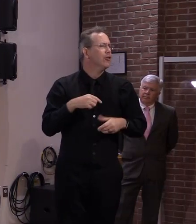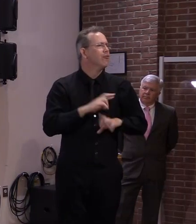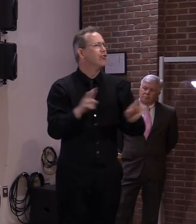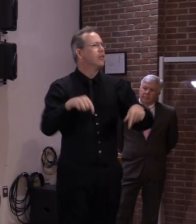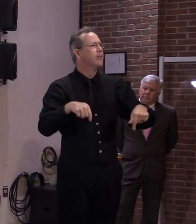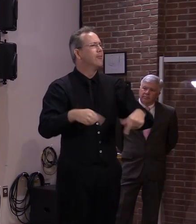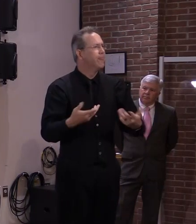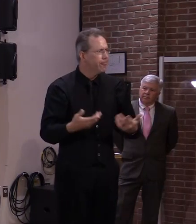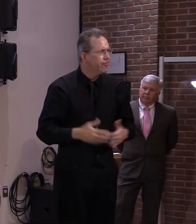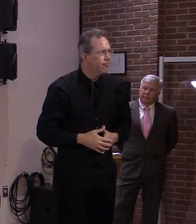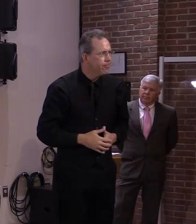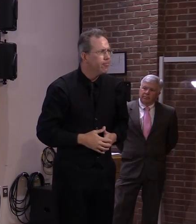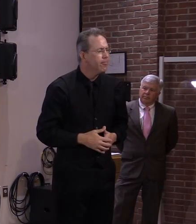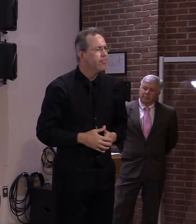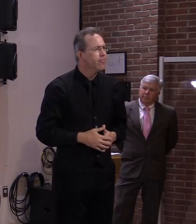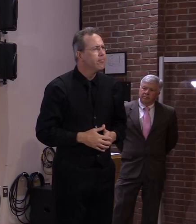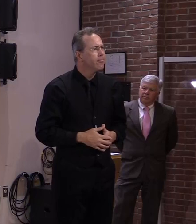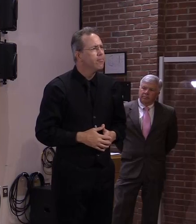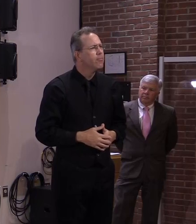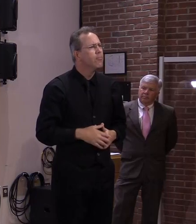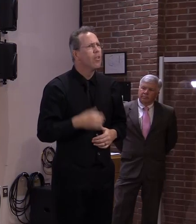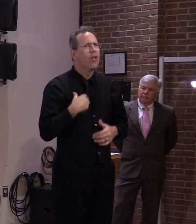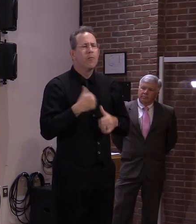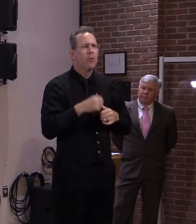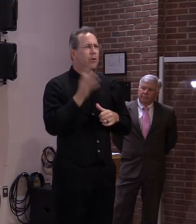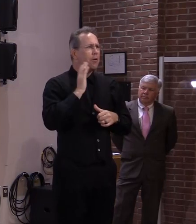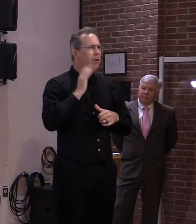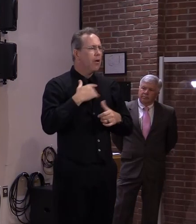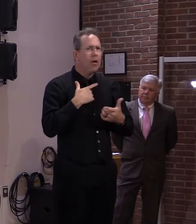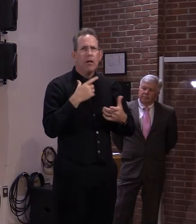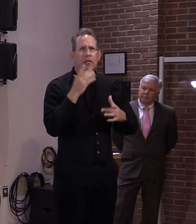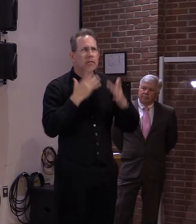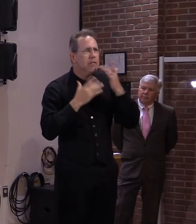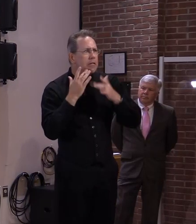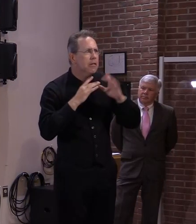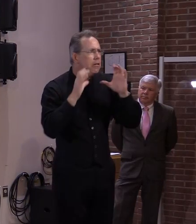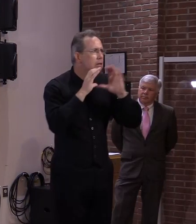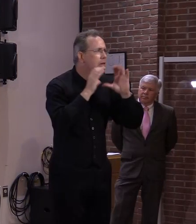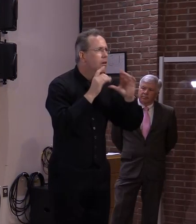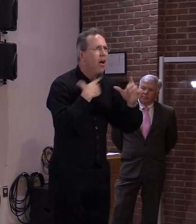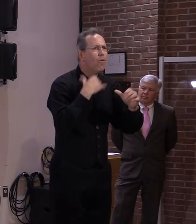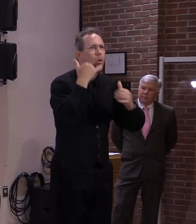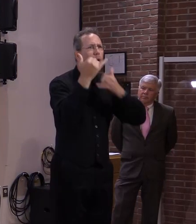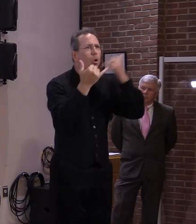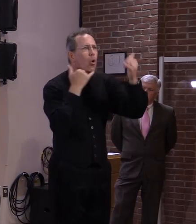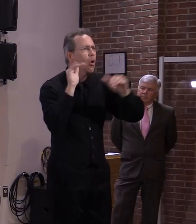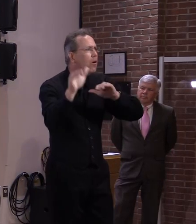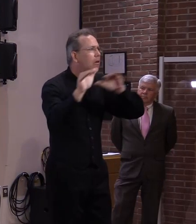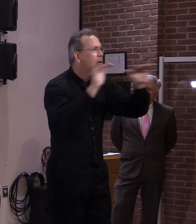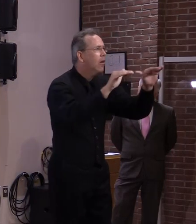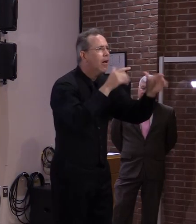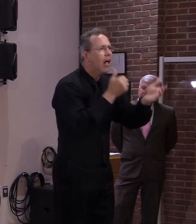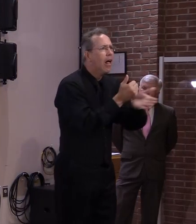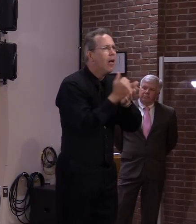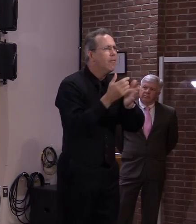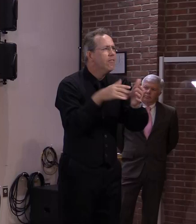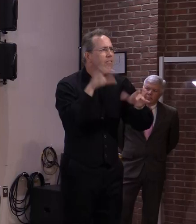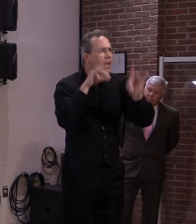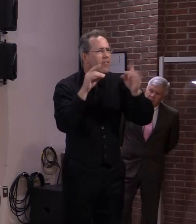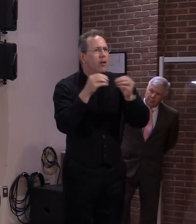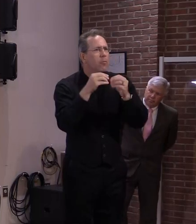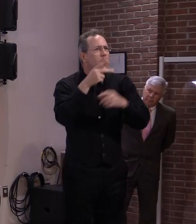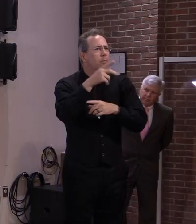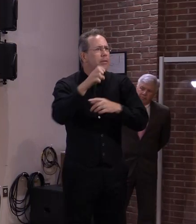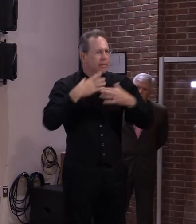going to great lengths trying to find ppe and testing supplies and so forth and we just